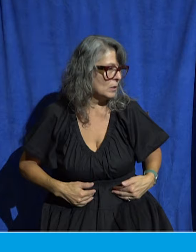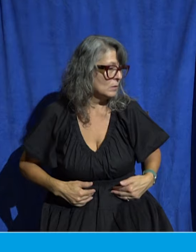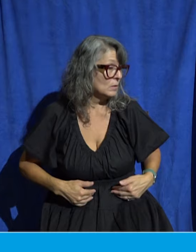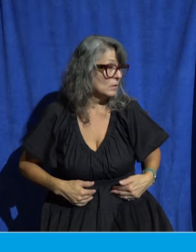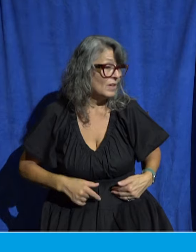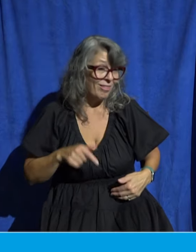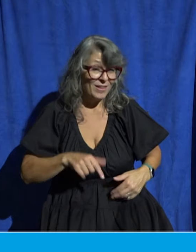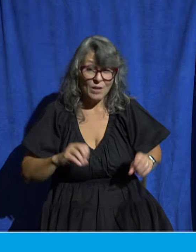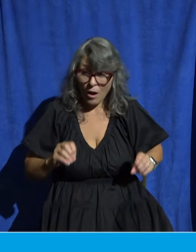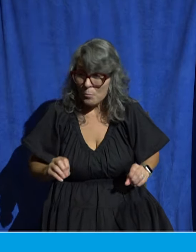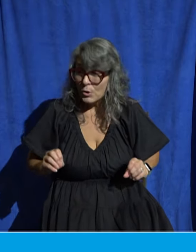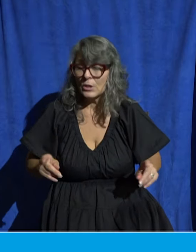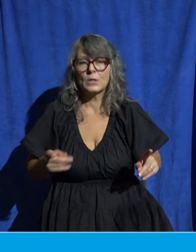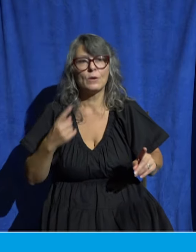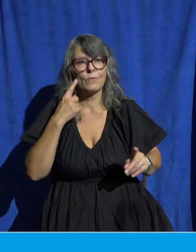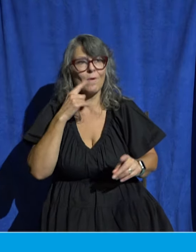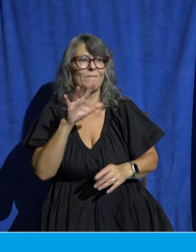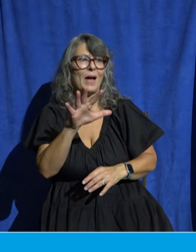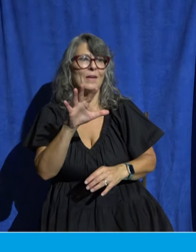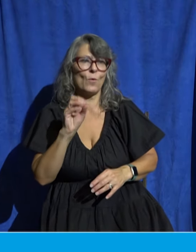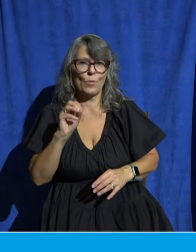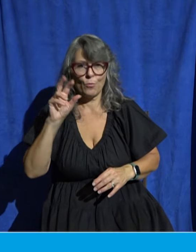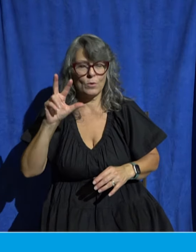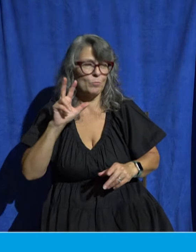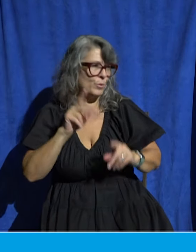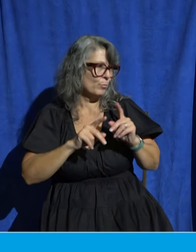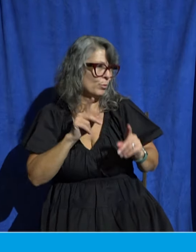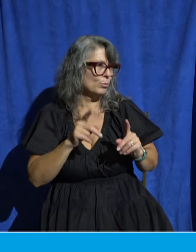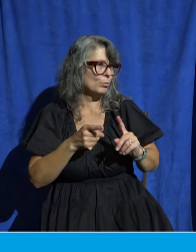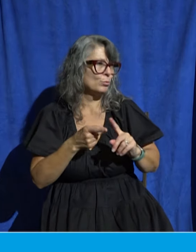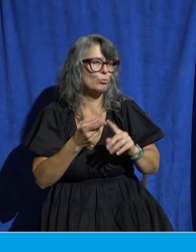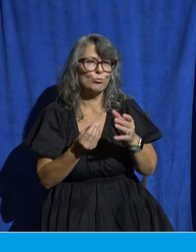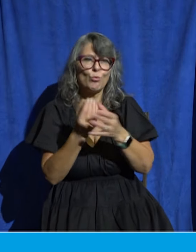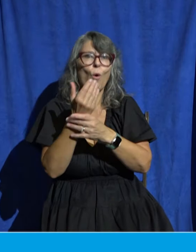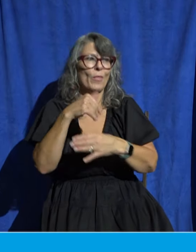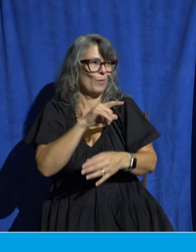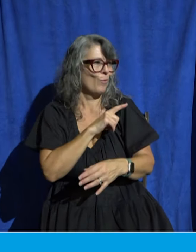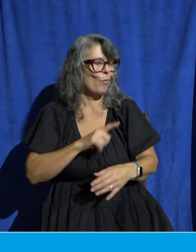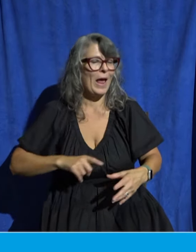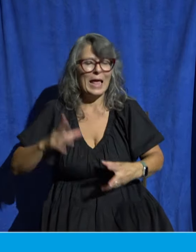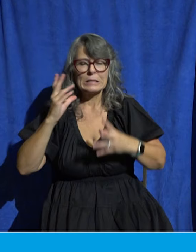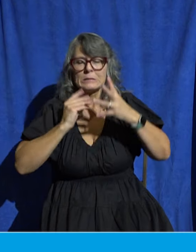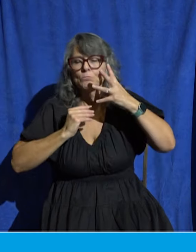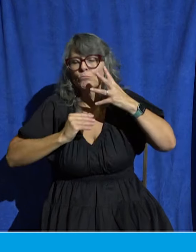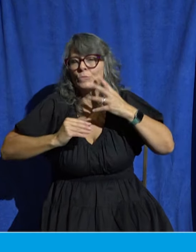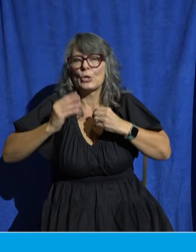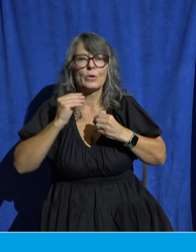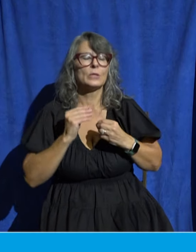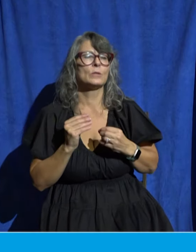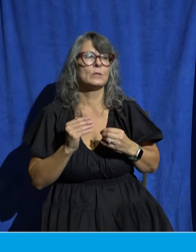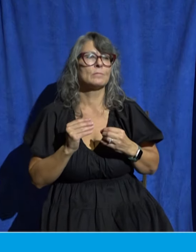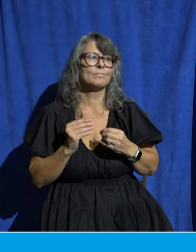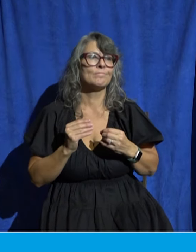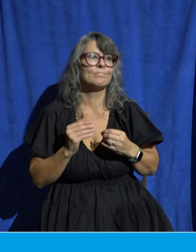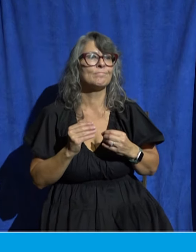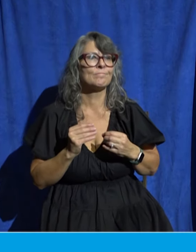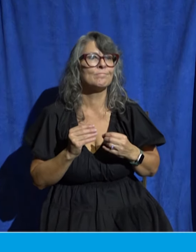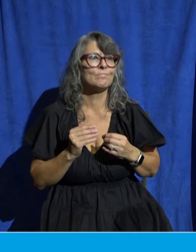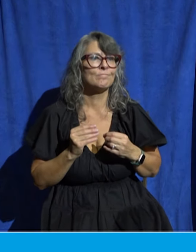for over 503 of you to grow in the Lord and experience him working in your life you don't want to